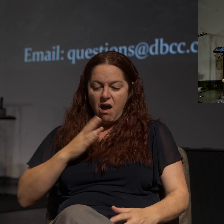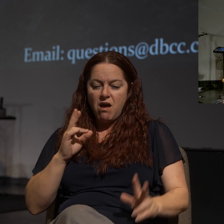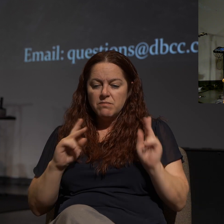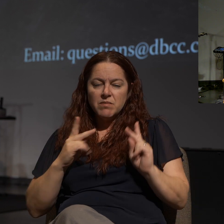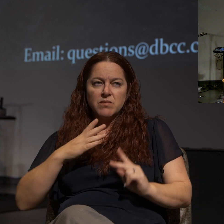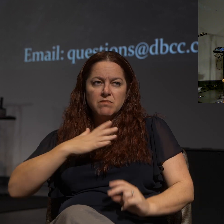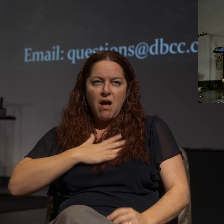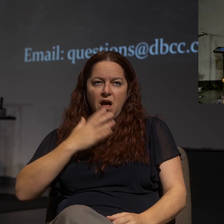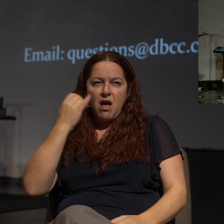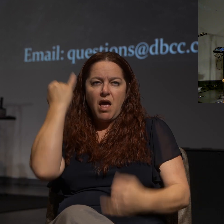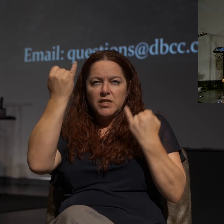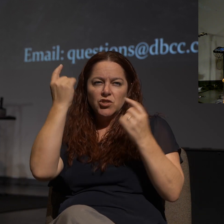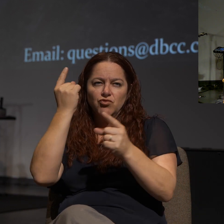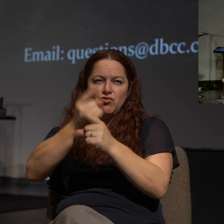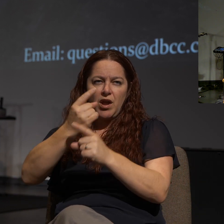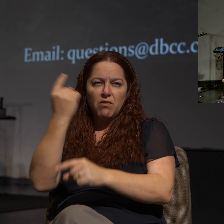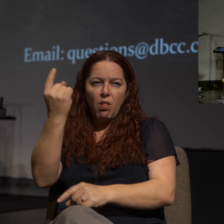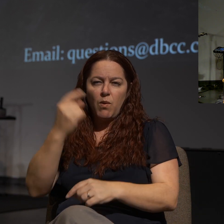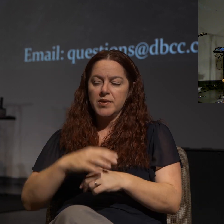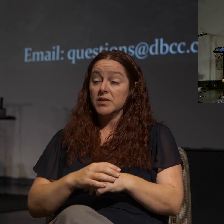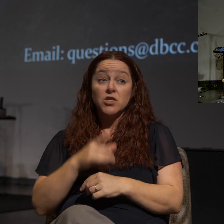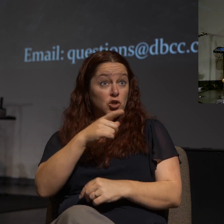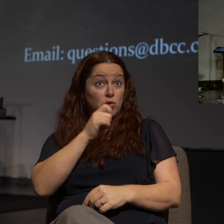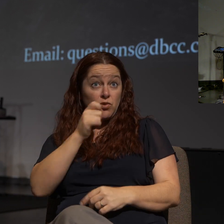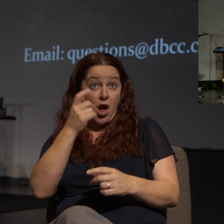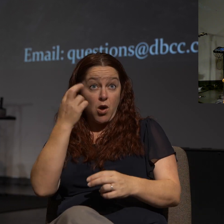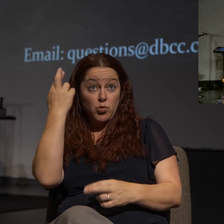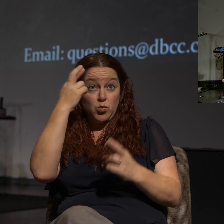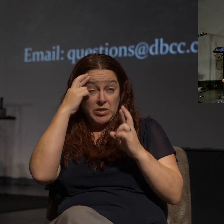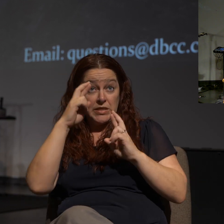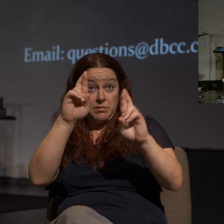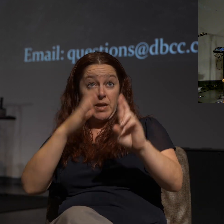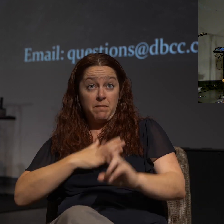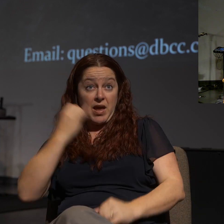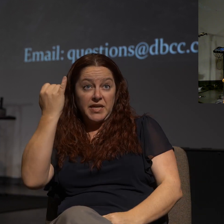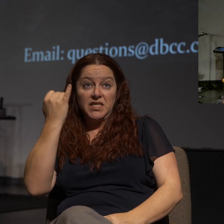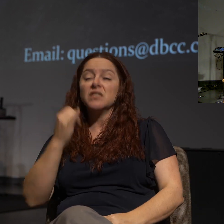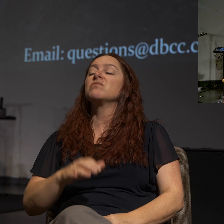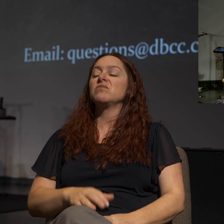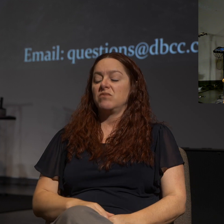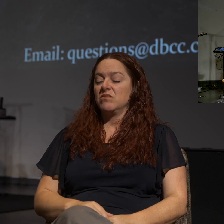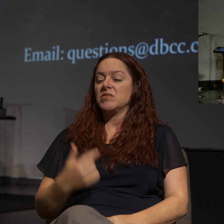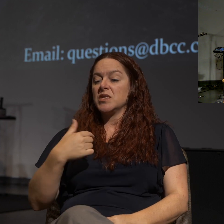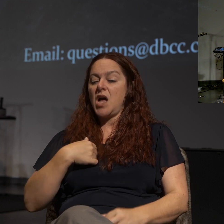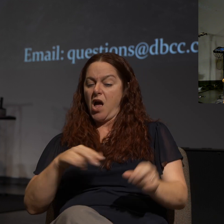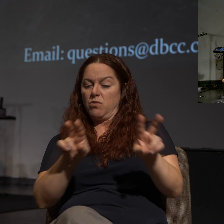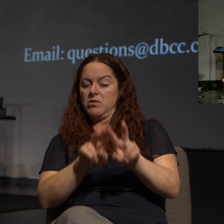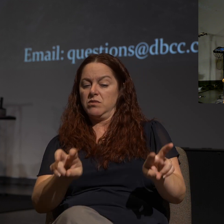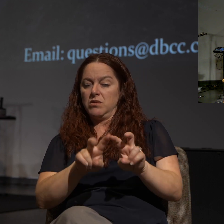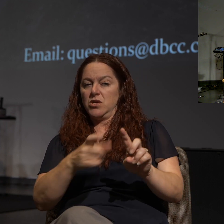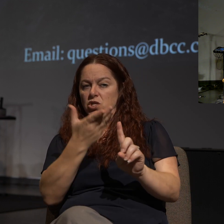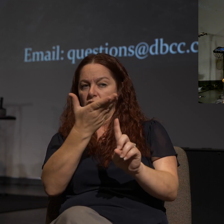always right. And then if you don't respect my ideas, their response is, I'm going to inspect you.